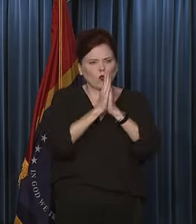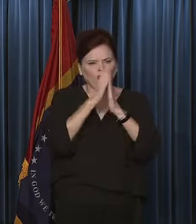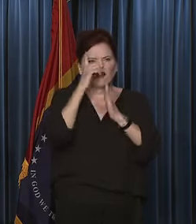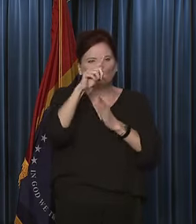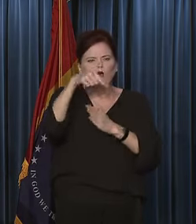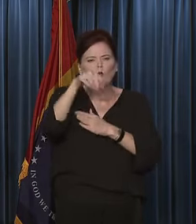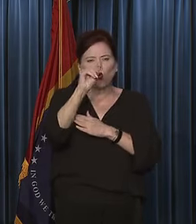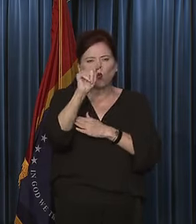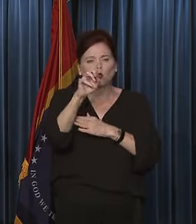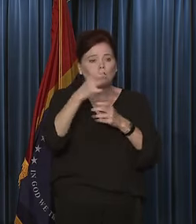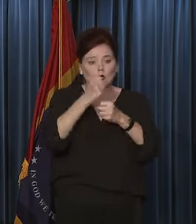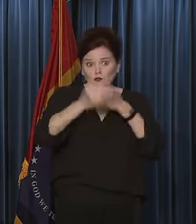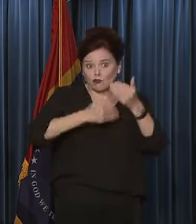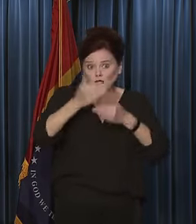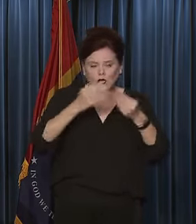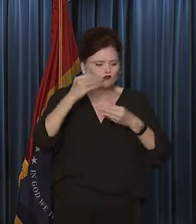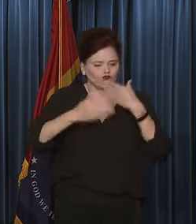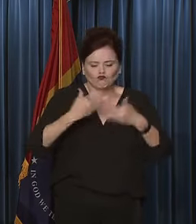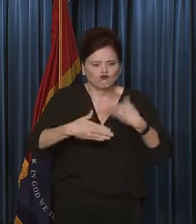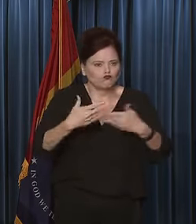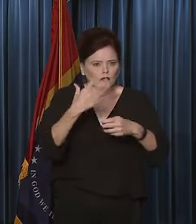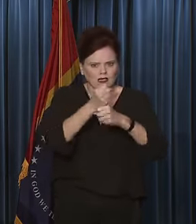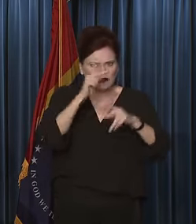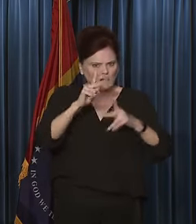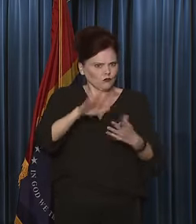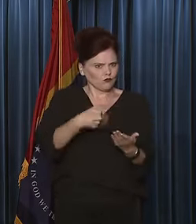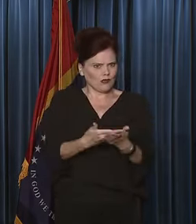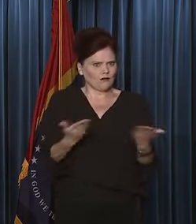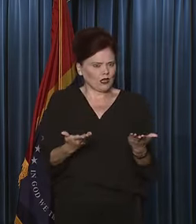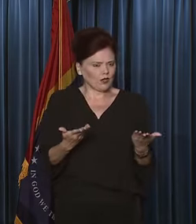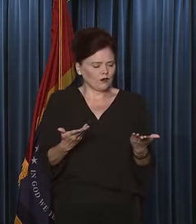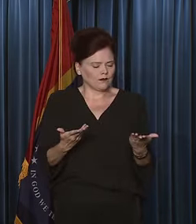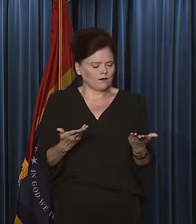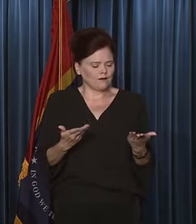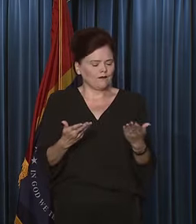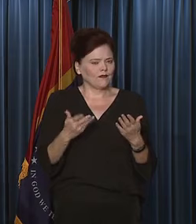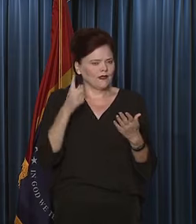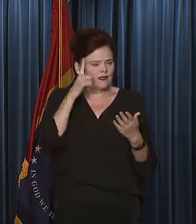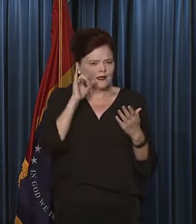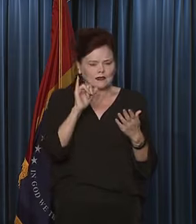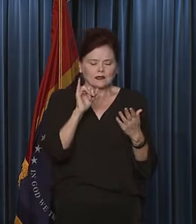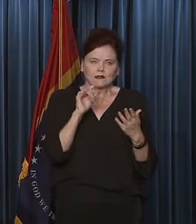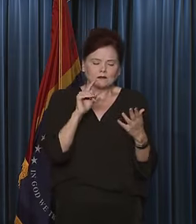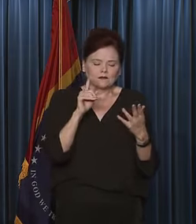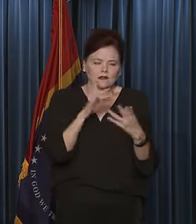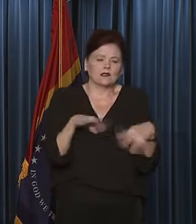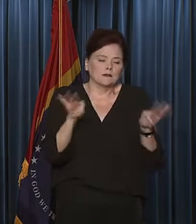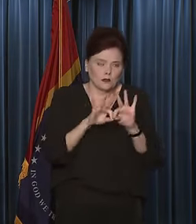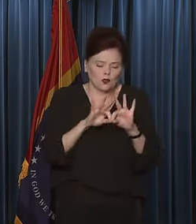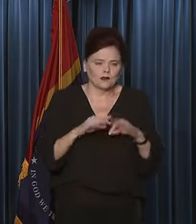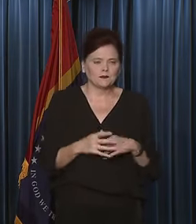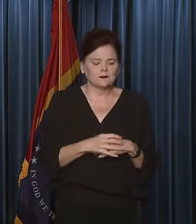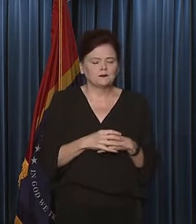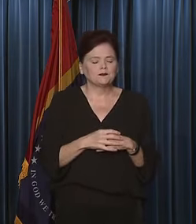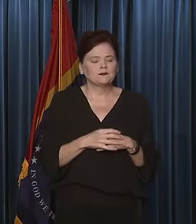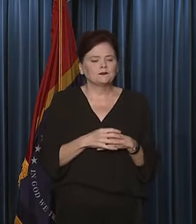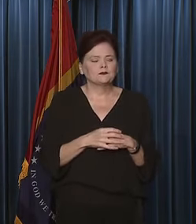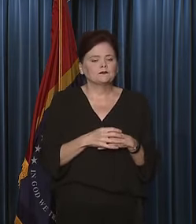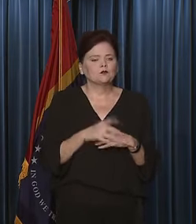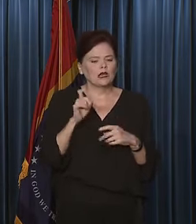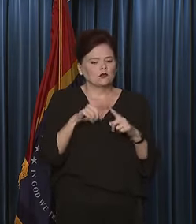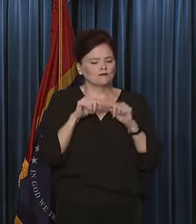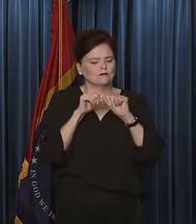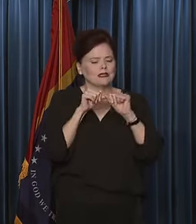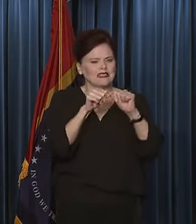quotes, get those processed, and get these folks in route to Mississippi, which I think is significant. And that needs to be